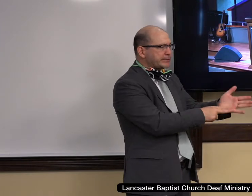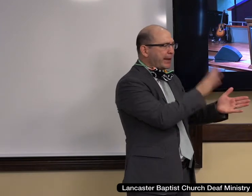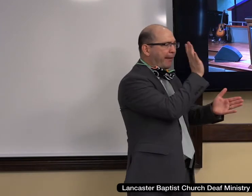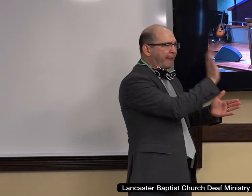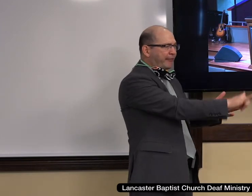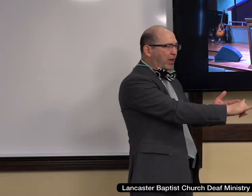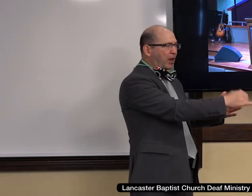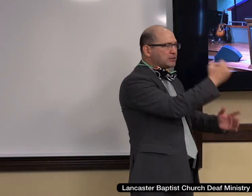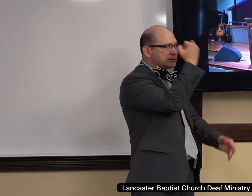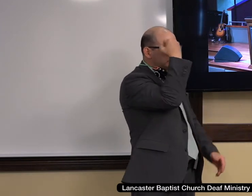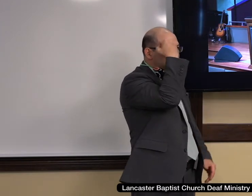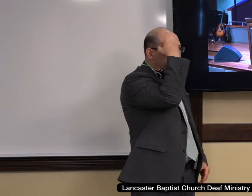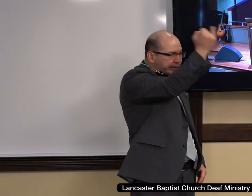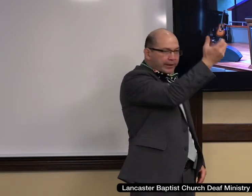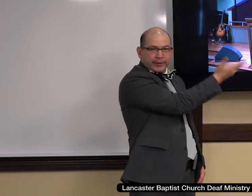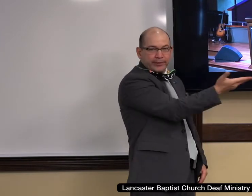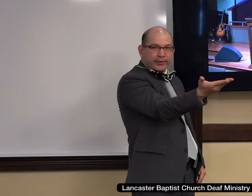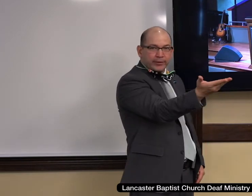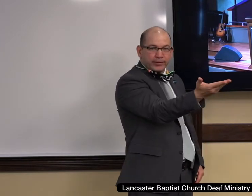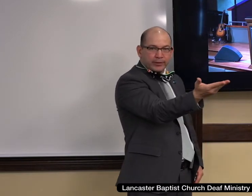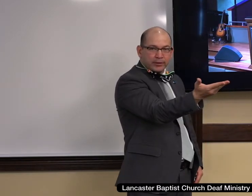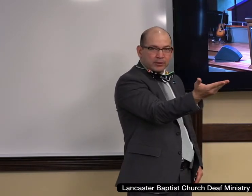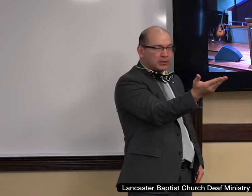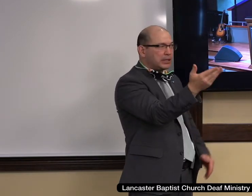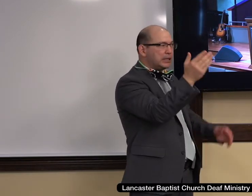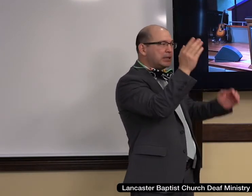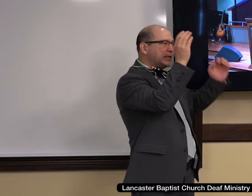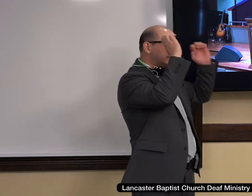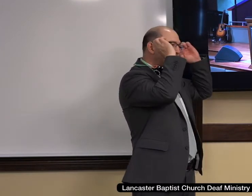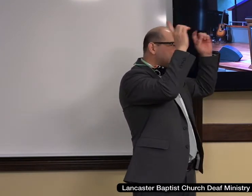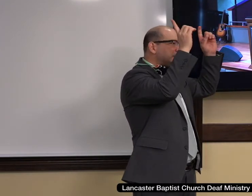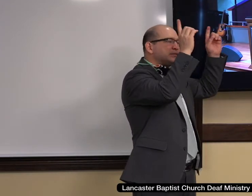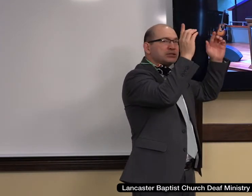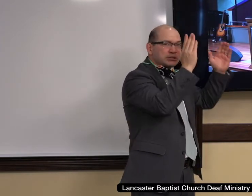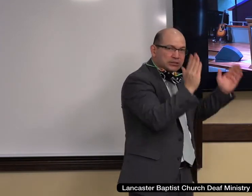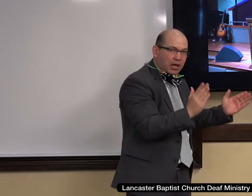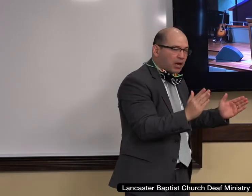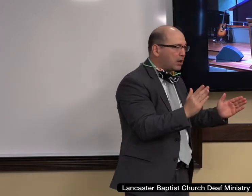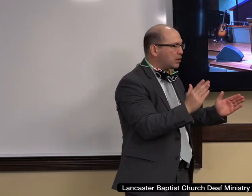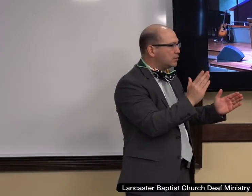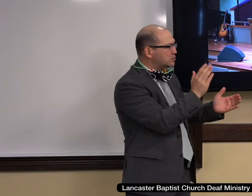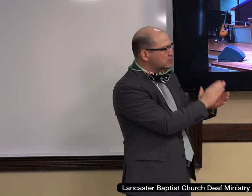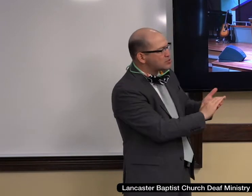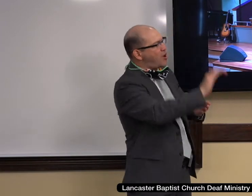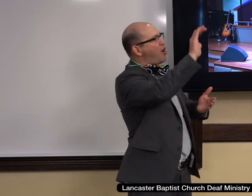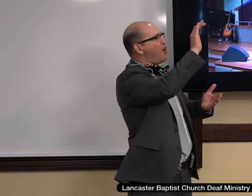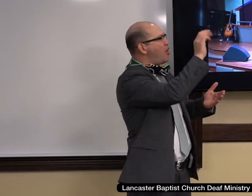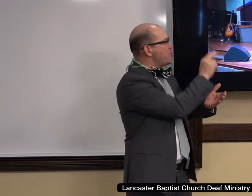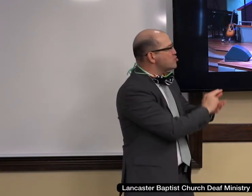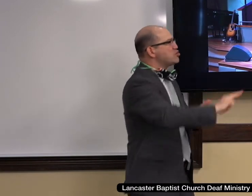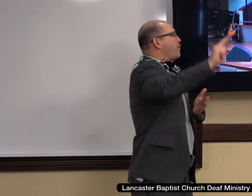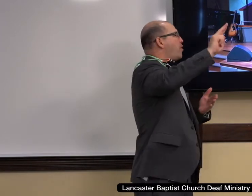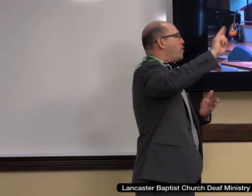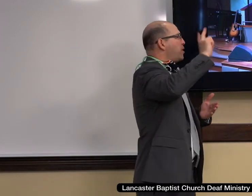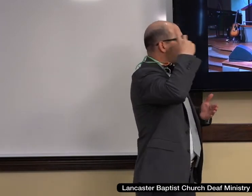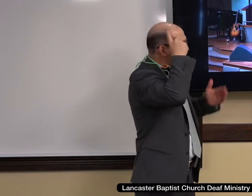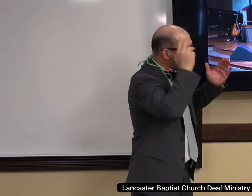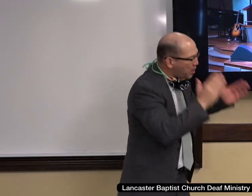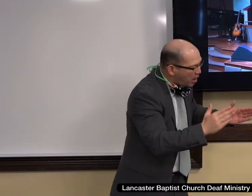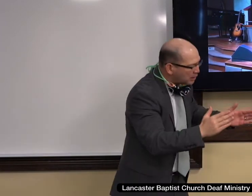States of America. Professors from the universities, politicians, people from every walk of life who have signed